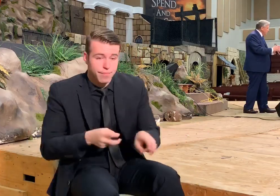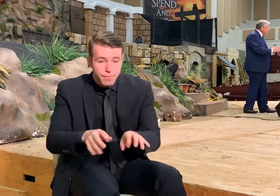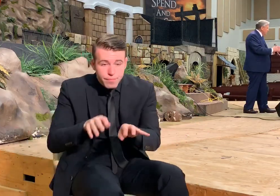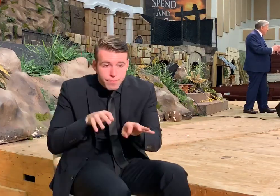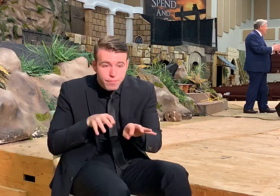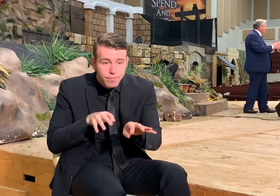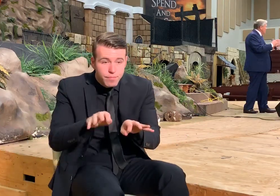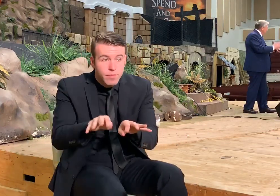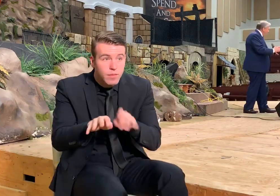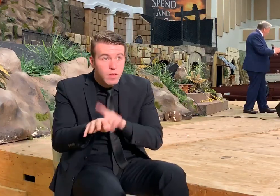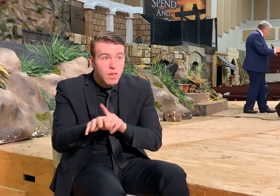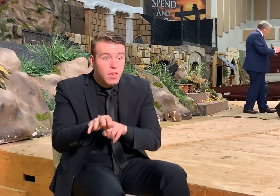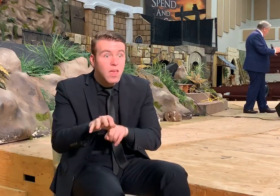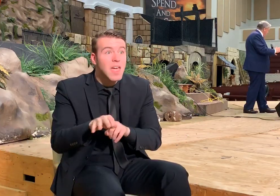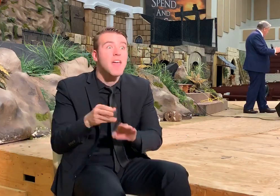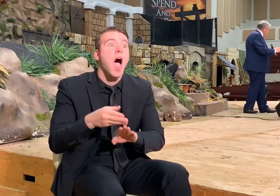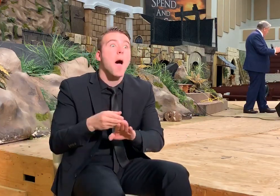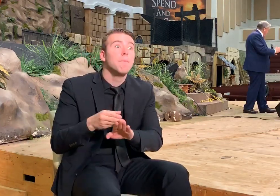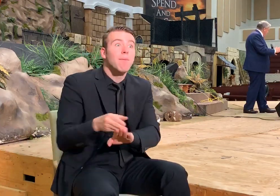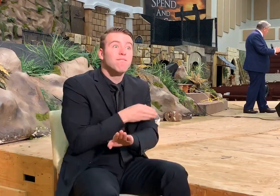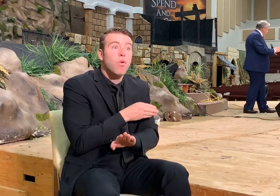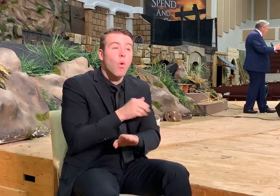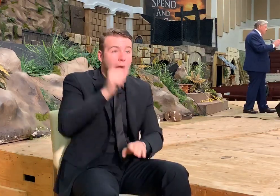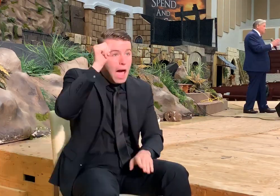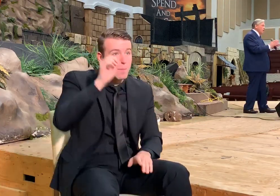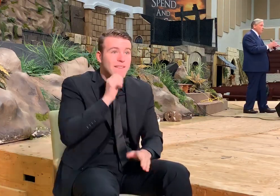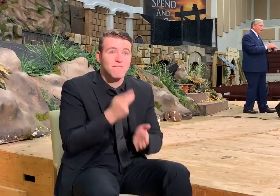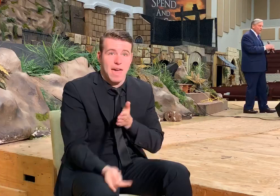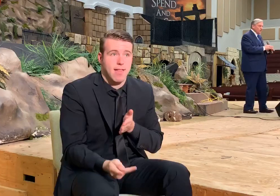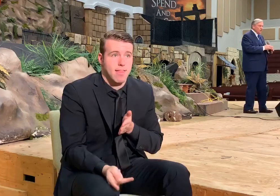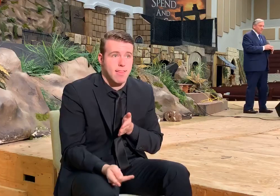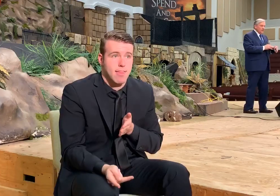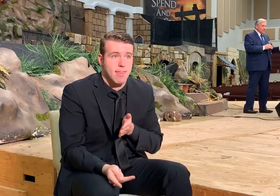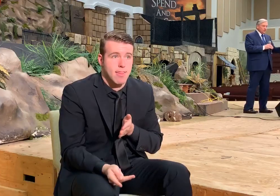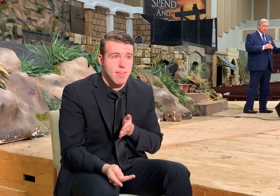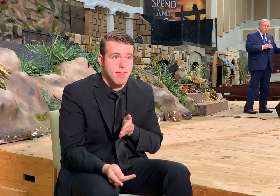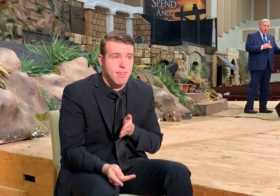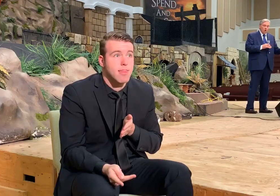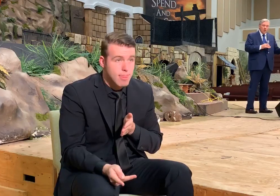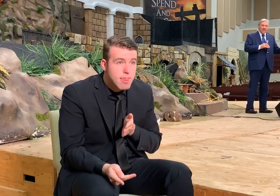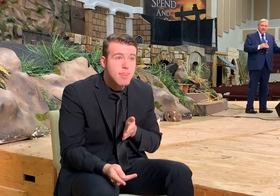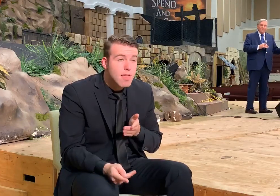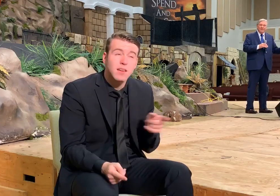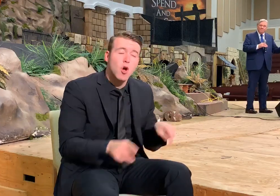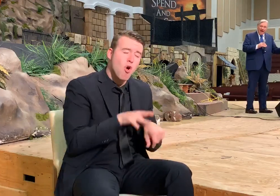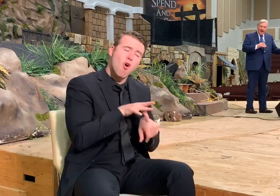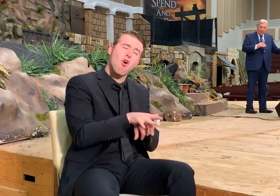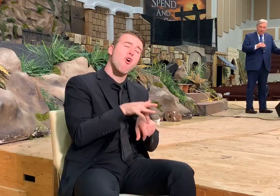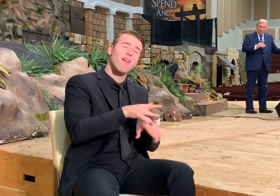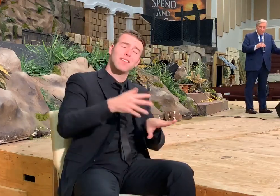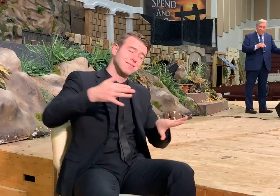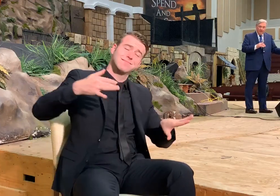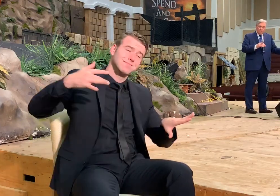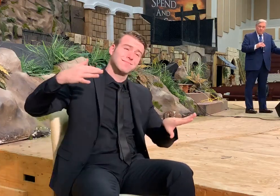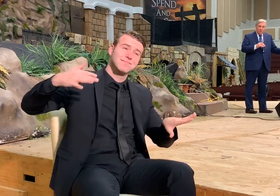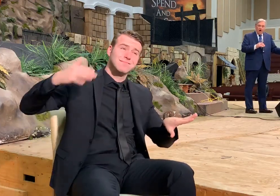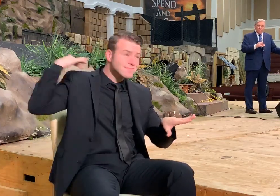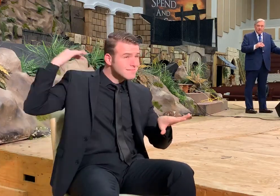preceded the fall. There is no other. This is so early in the Bible.